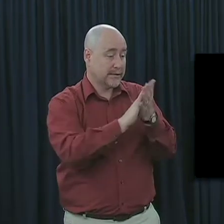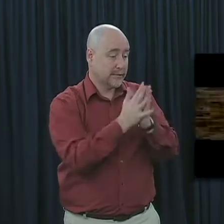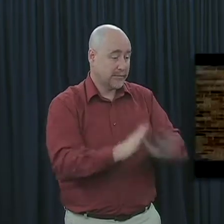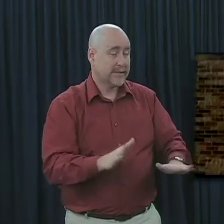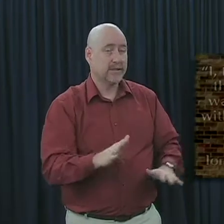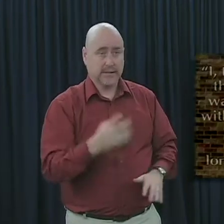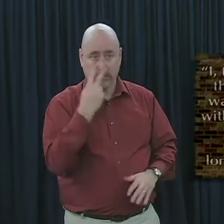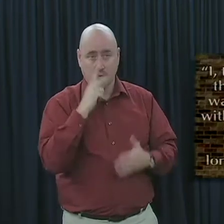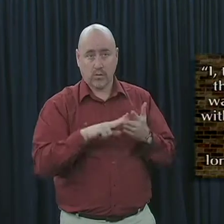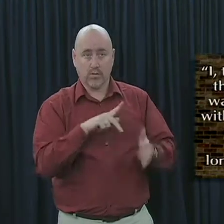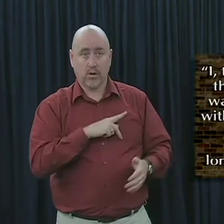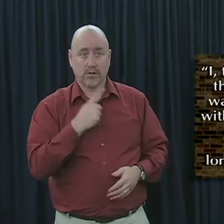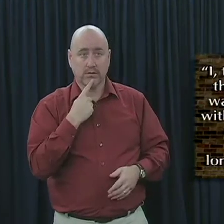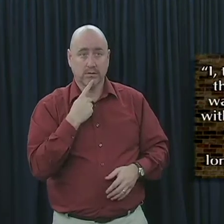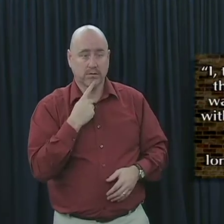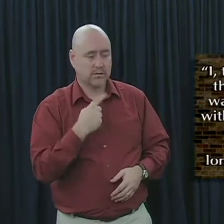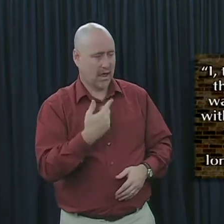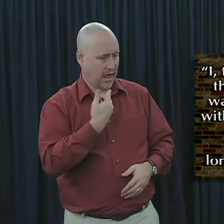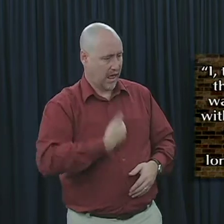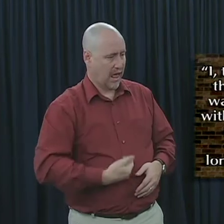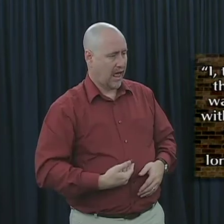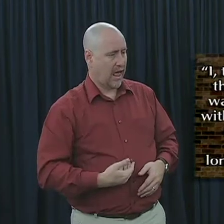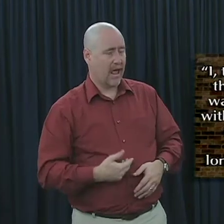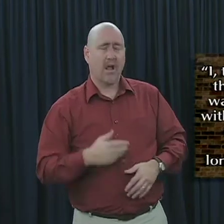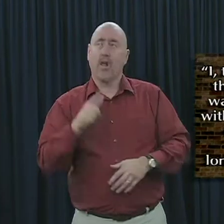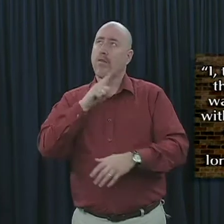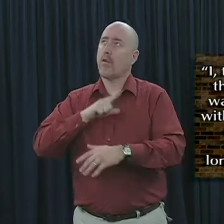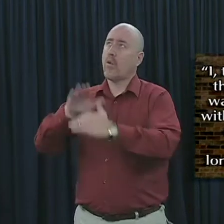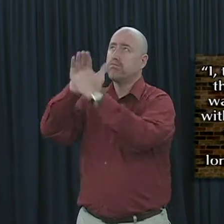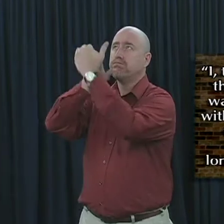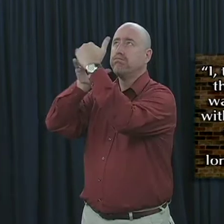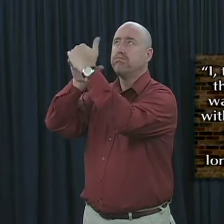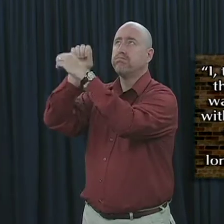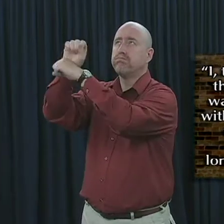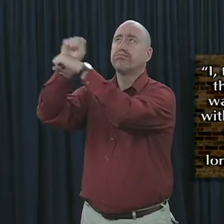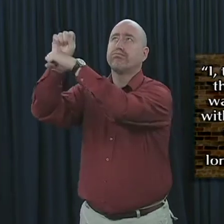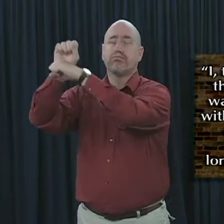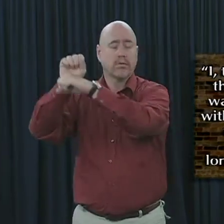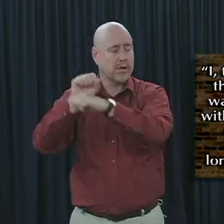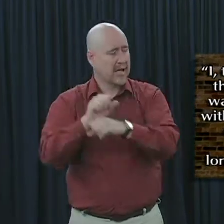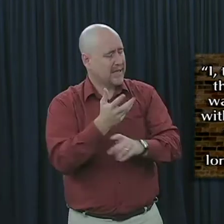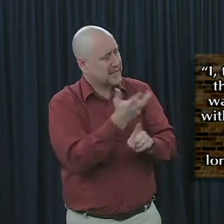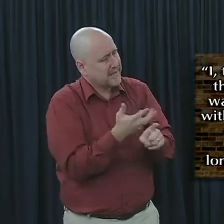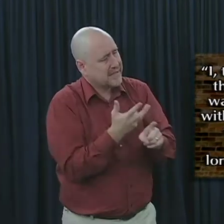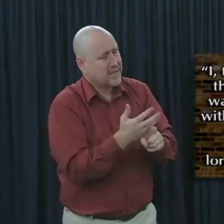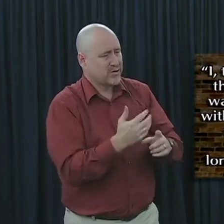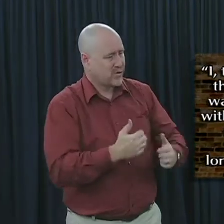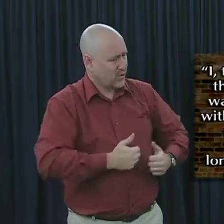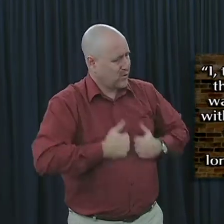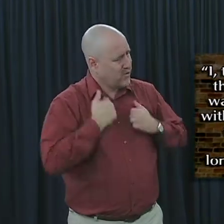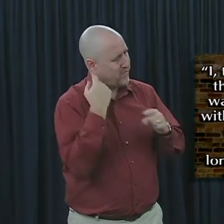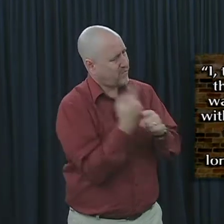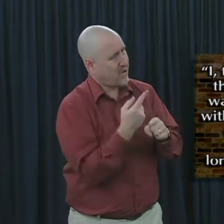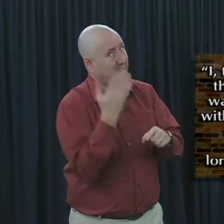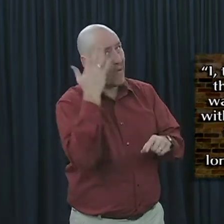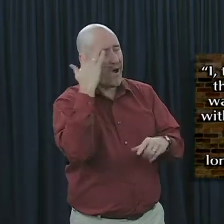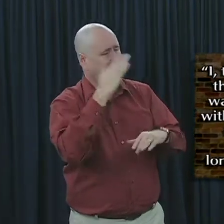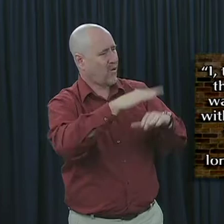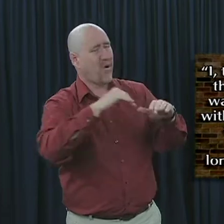peace. I therefore, the prisoner of the Lord, beseech you to walk worthy of the calling with which you were called, with